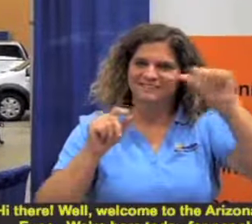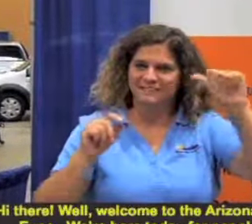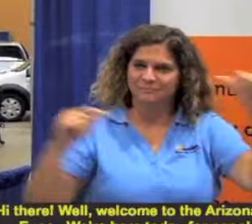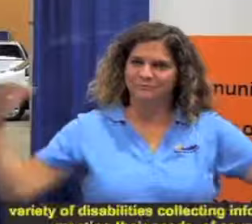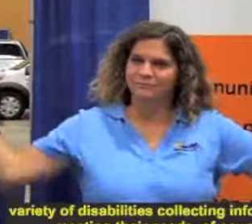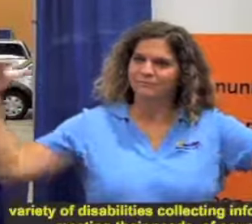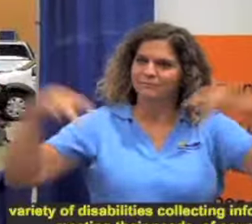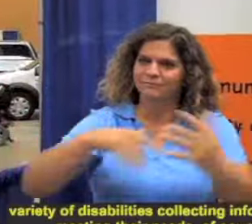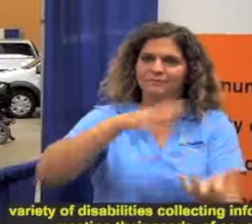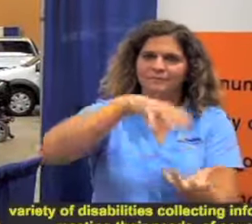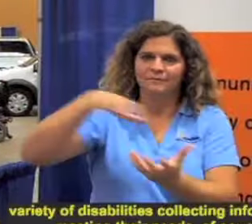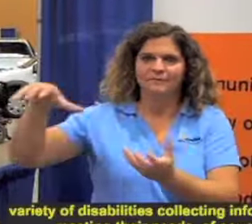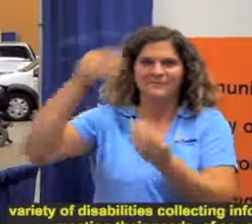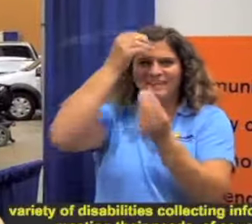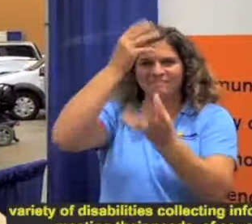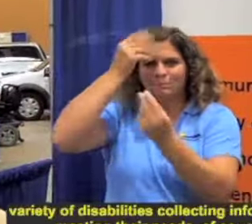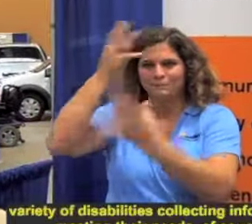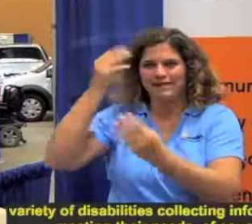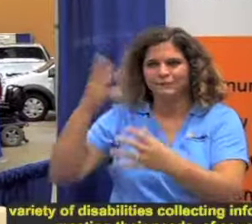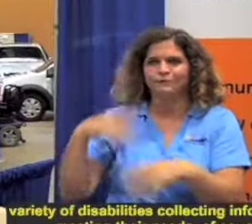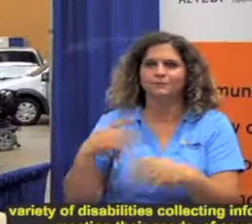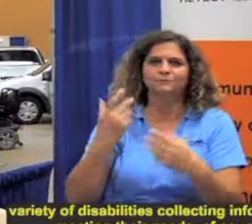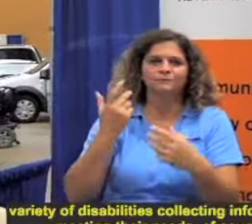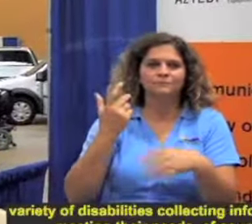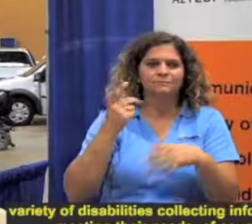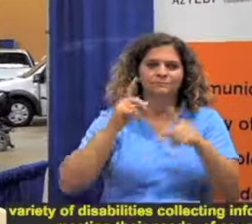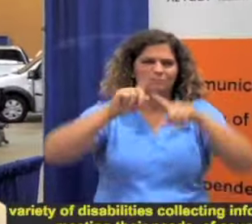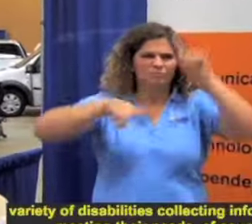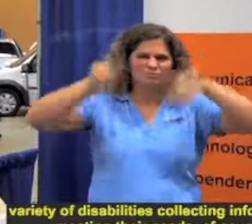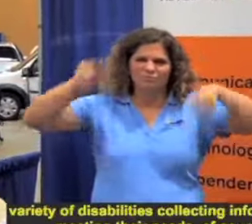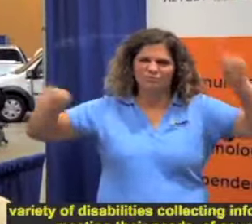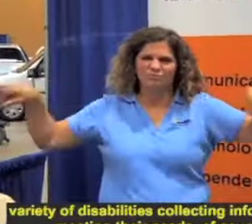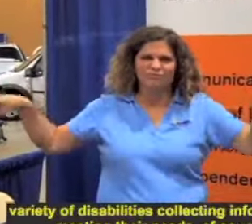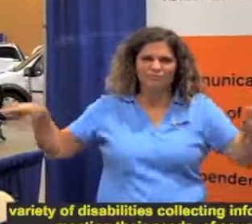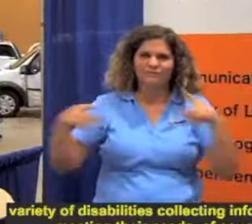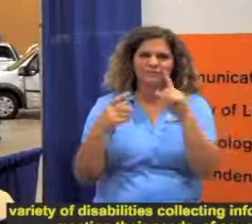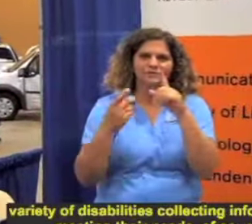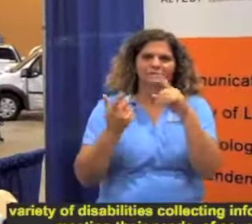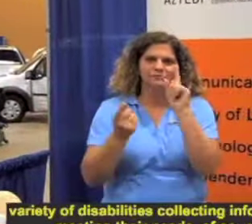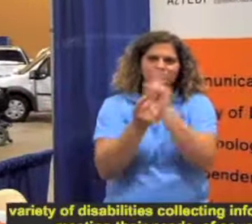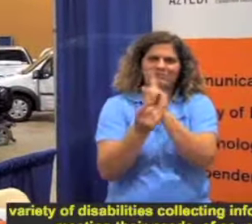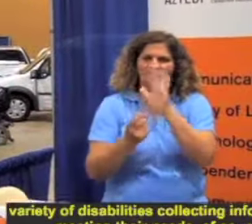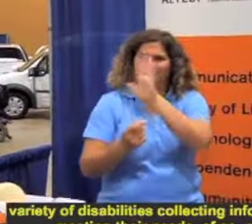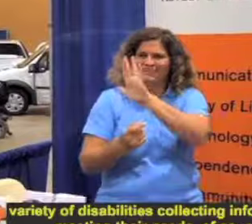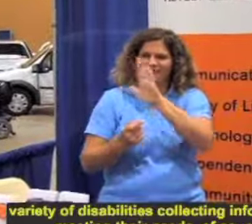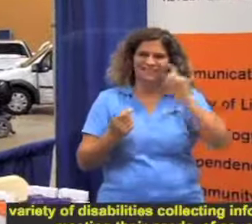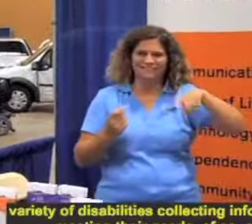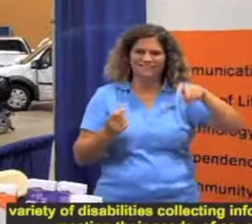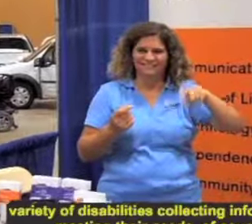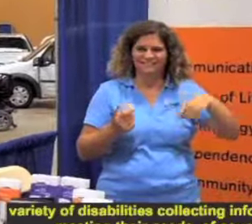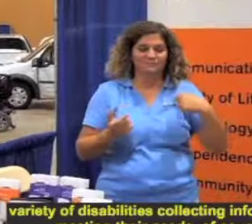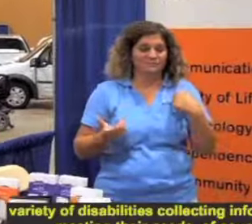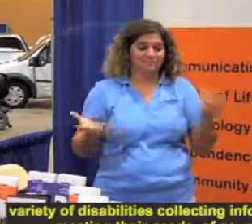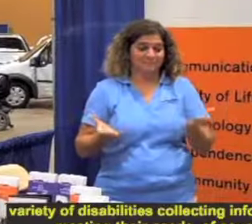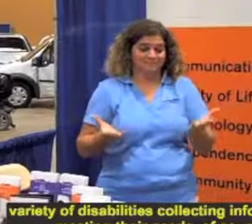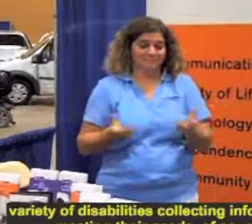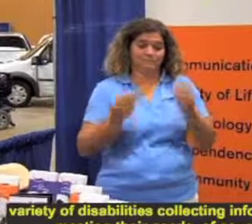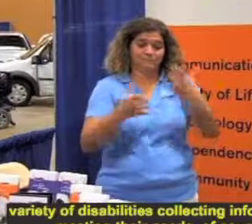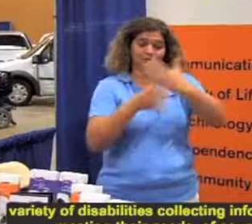for people with a variety of disabilities collecting information, meeting their needs of course.